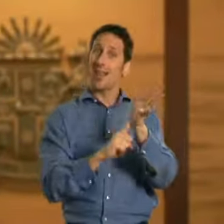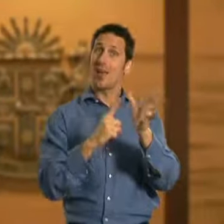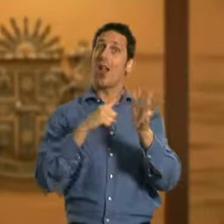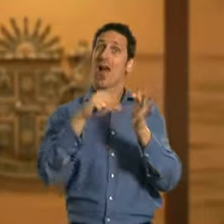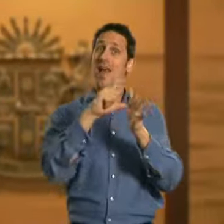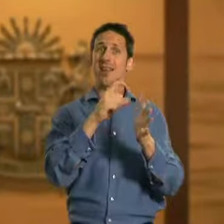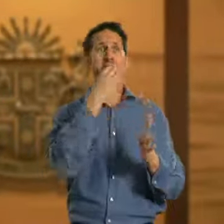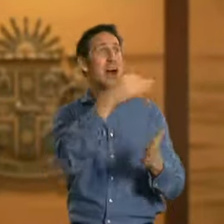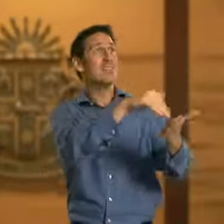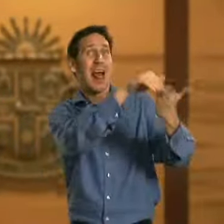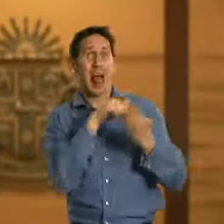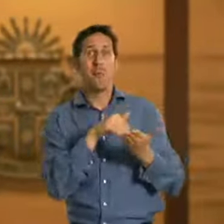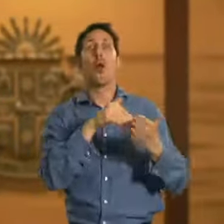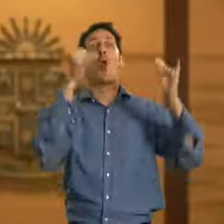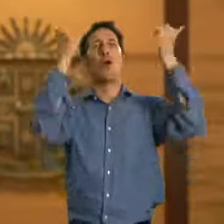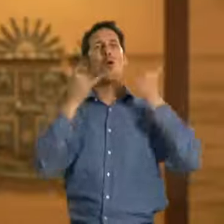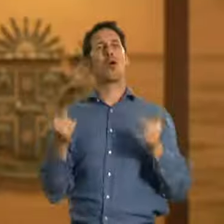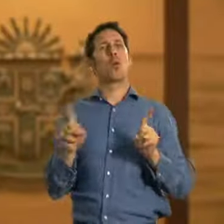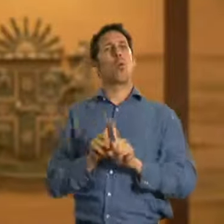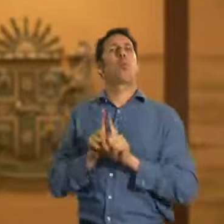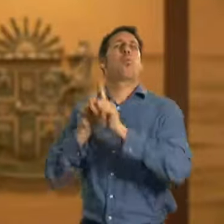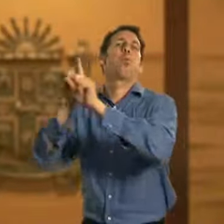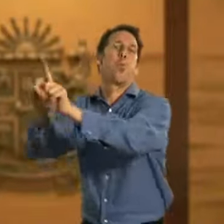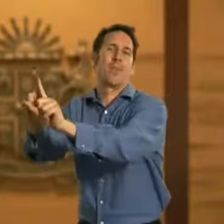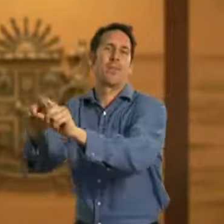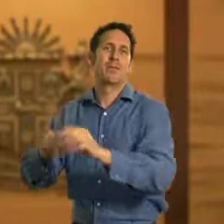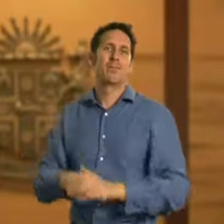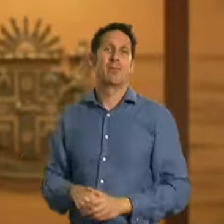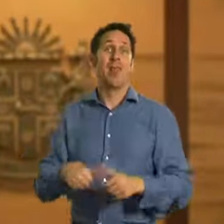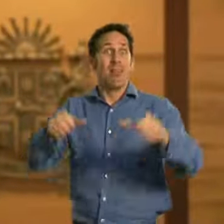can contact Legal Aid and ask them to provide you with one.